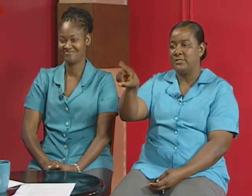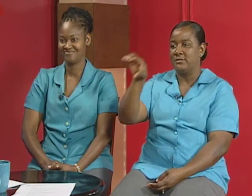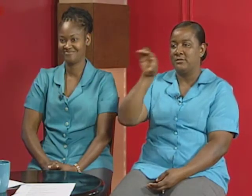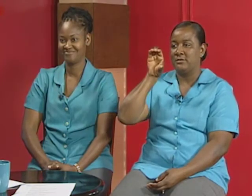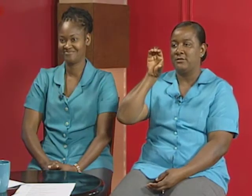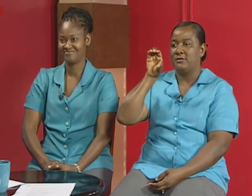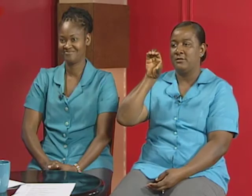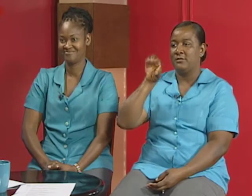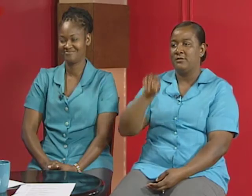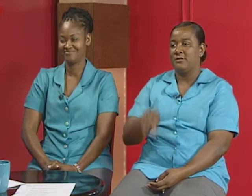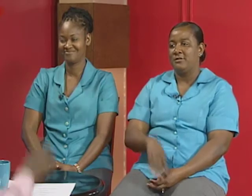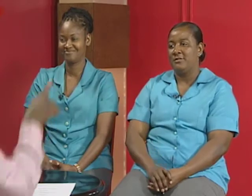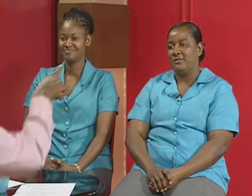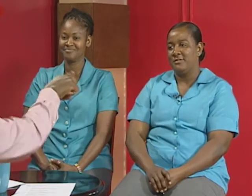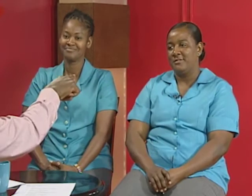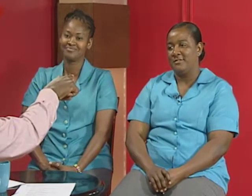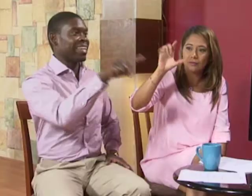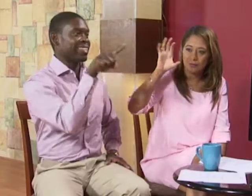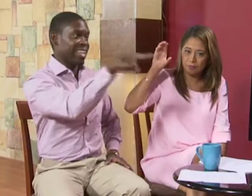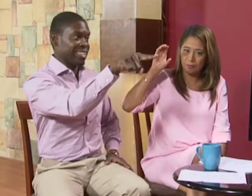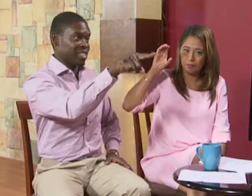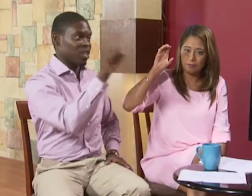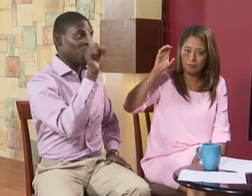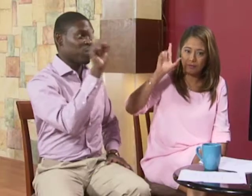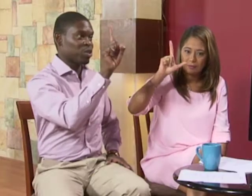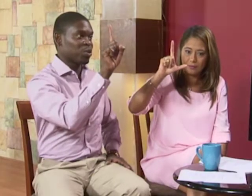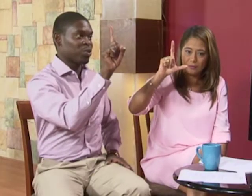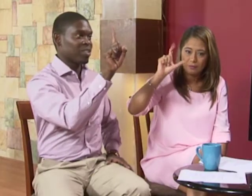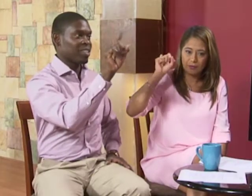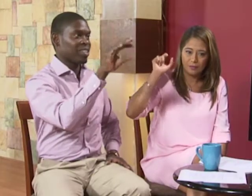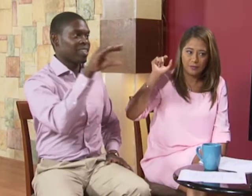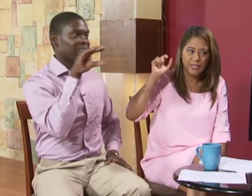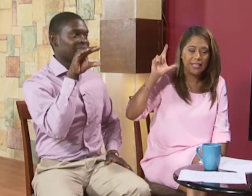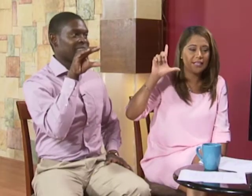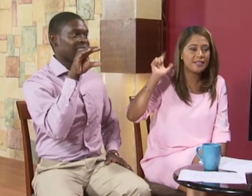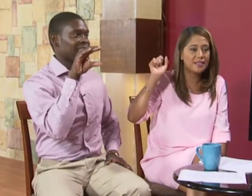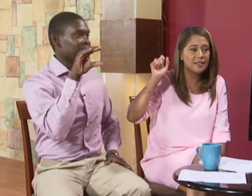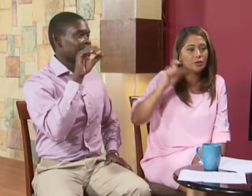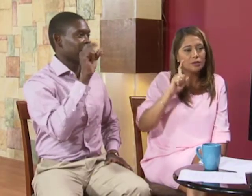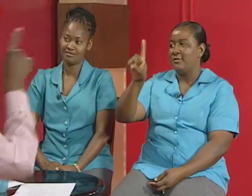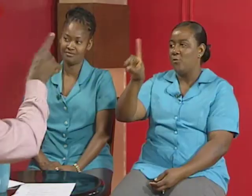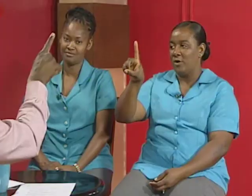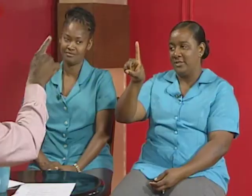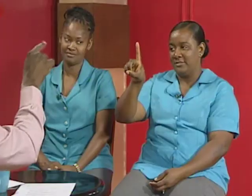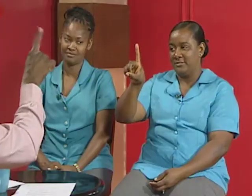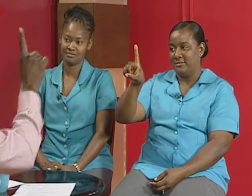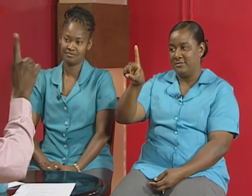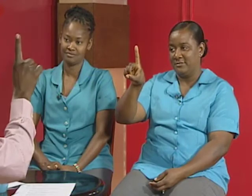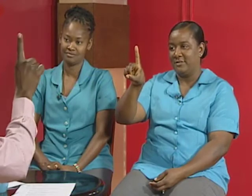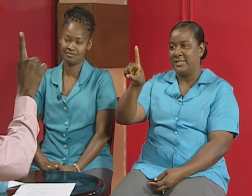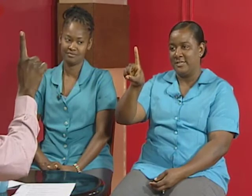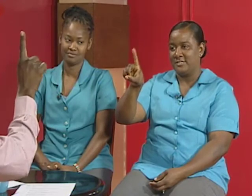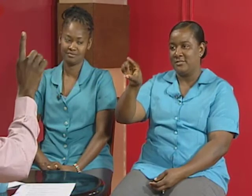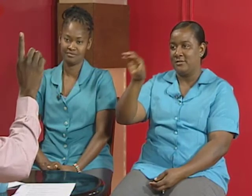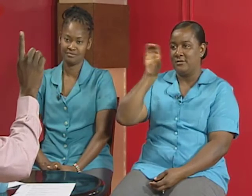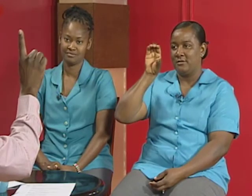like like this one one like lc no one no it's closed yes it's like